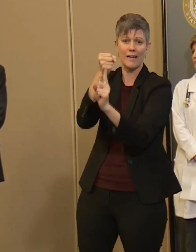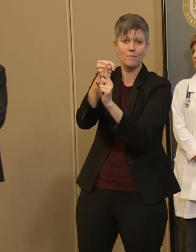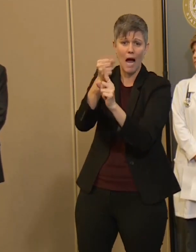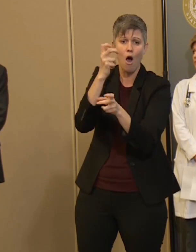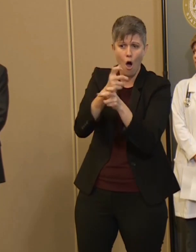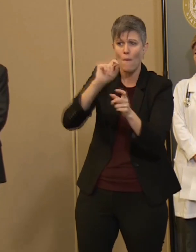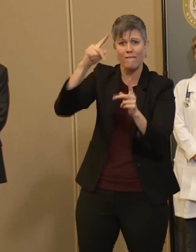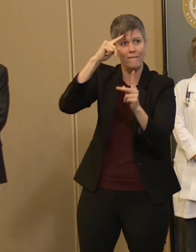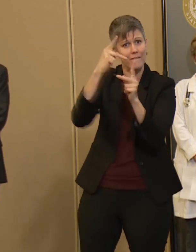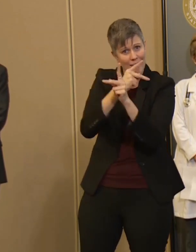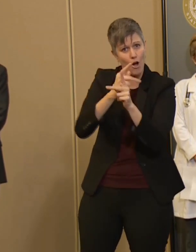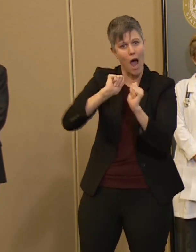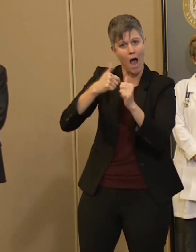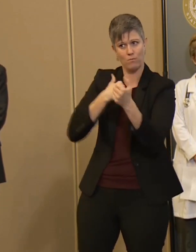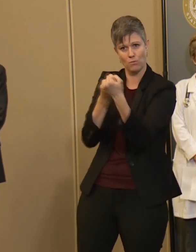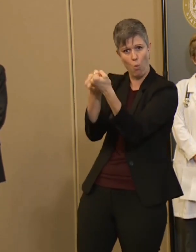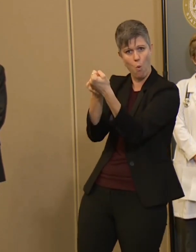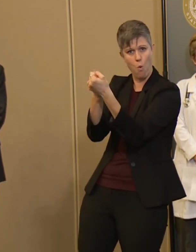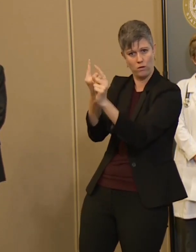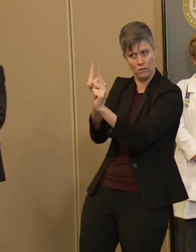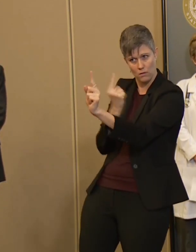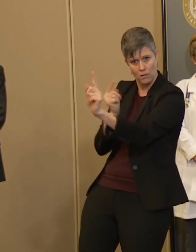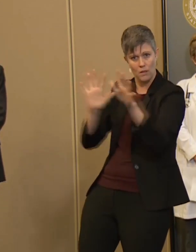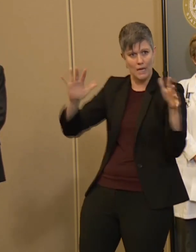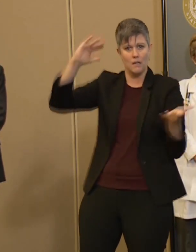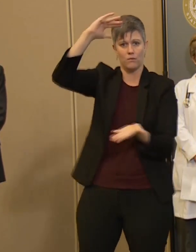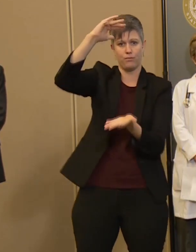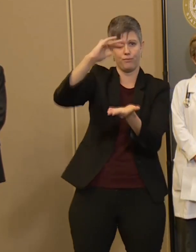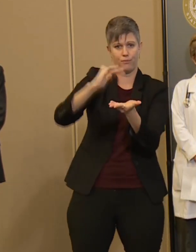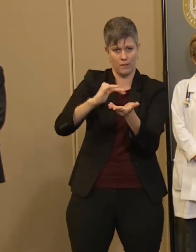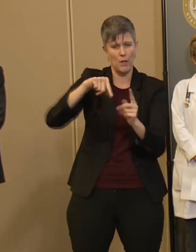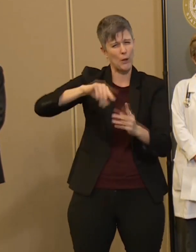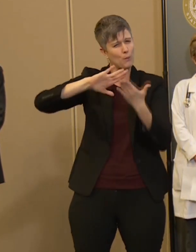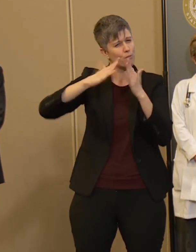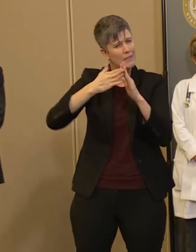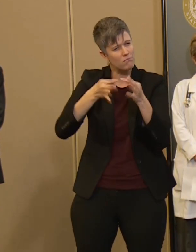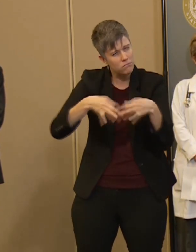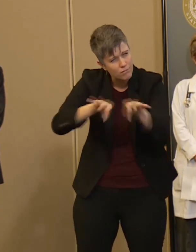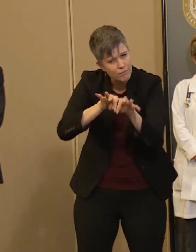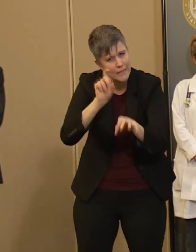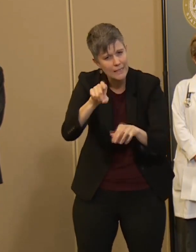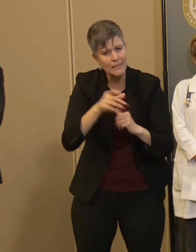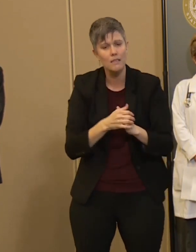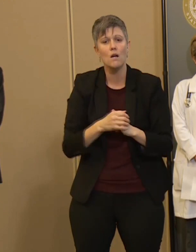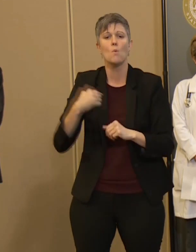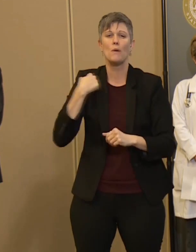hard to support the rest of this community. It's up to our entire community to support them.